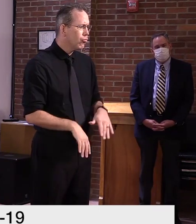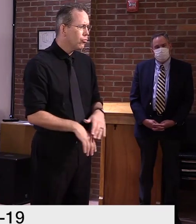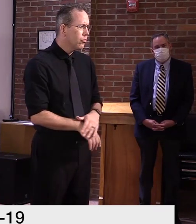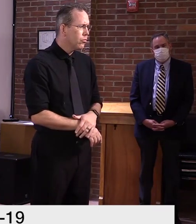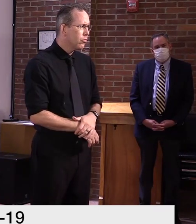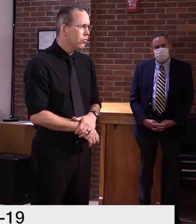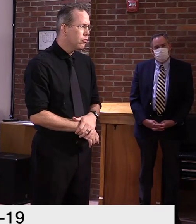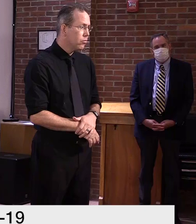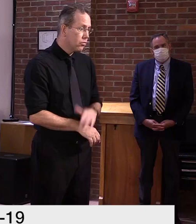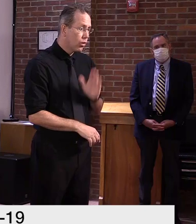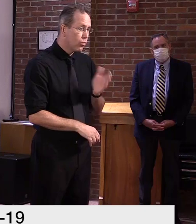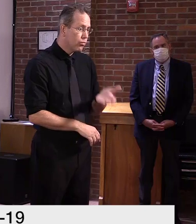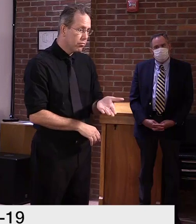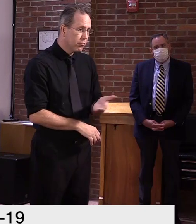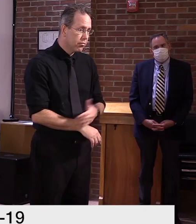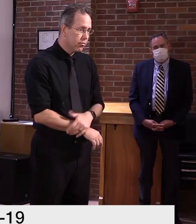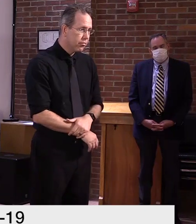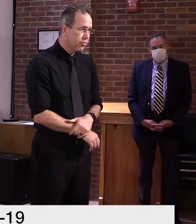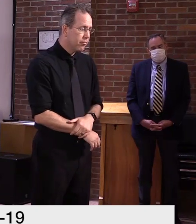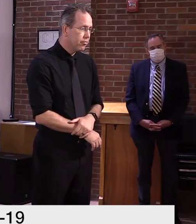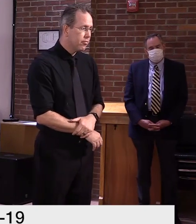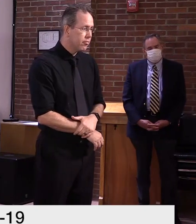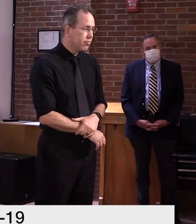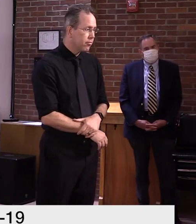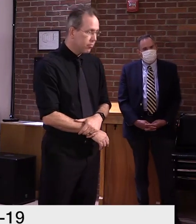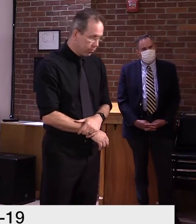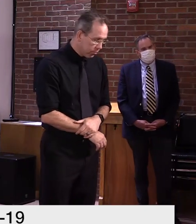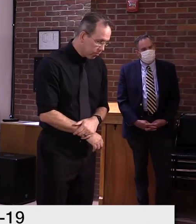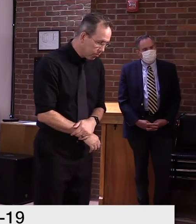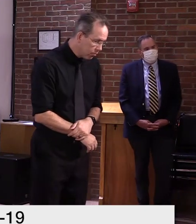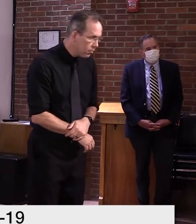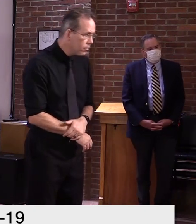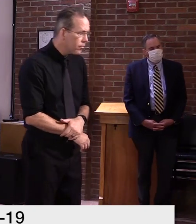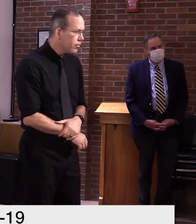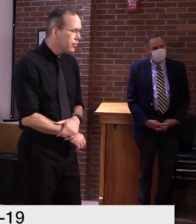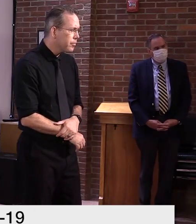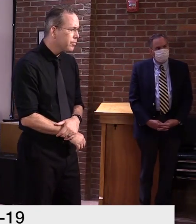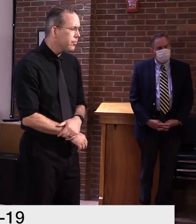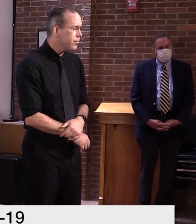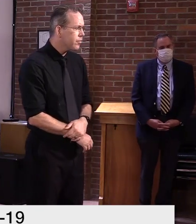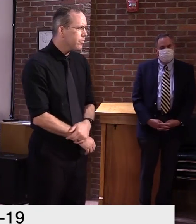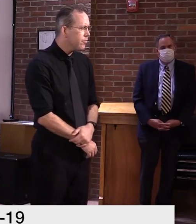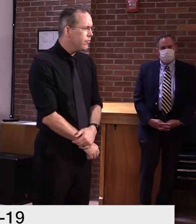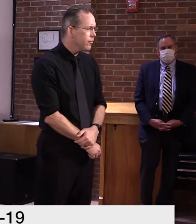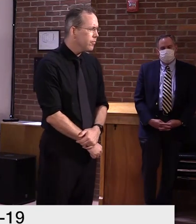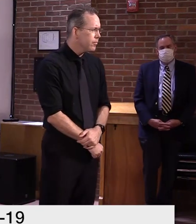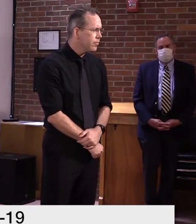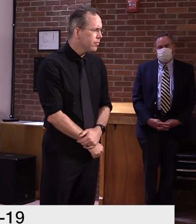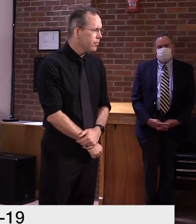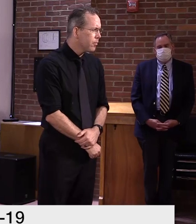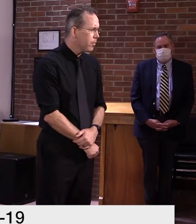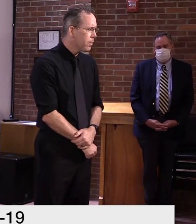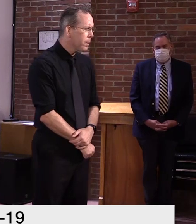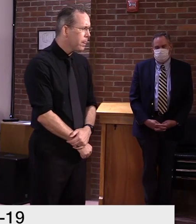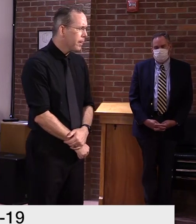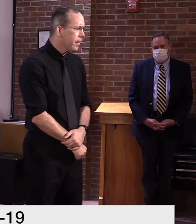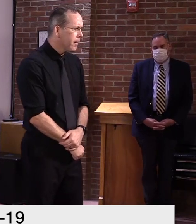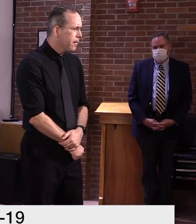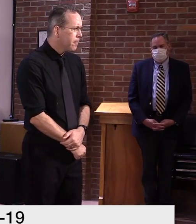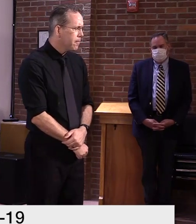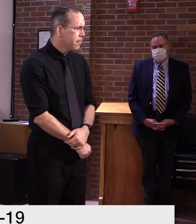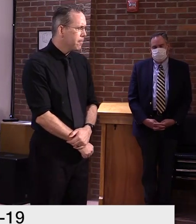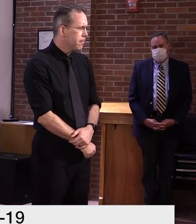Hello? Go ahead, Andrew. Hi. I had several questions lined up about the situation in